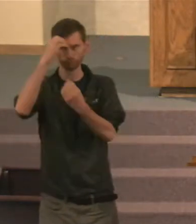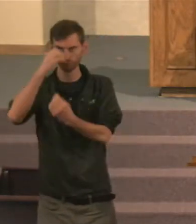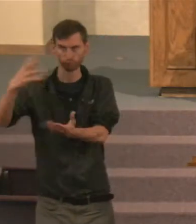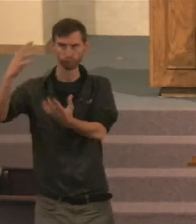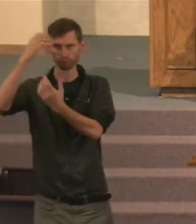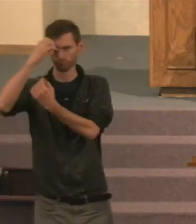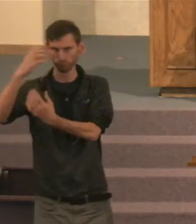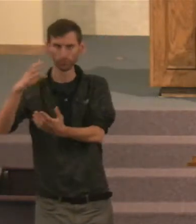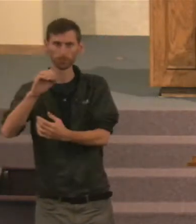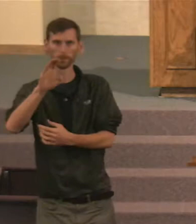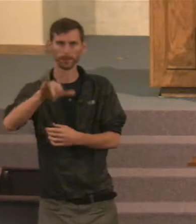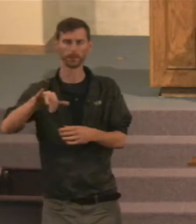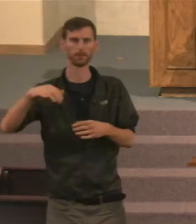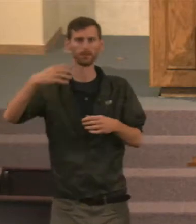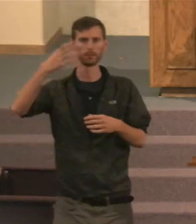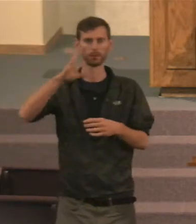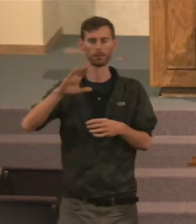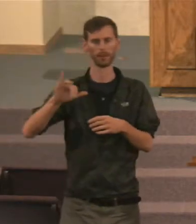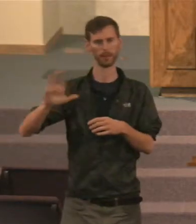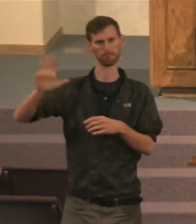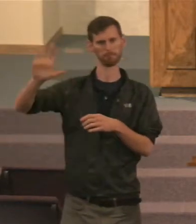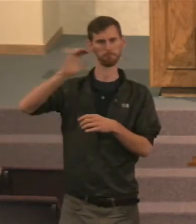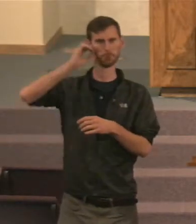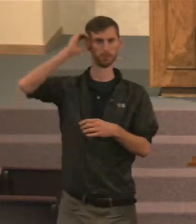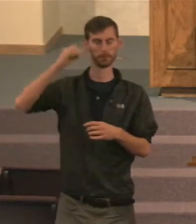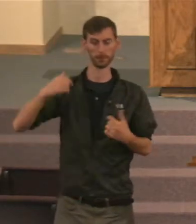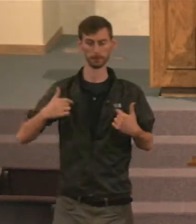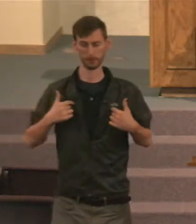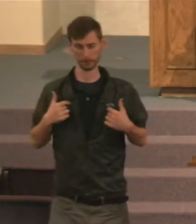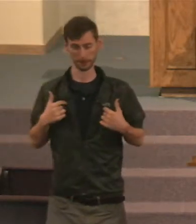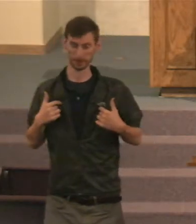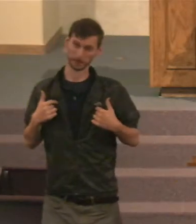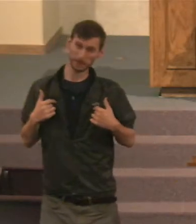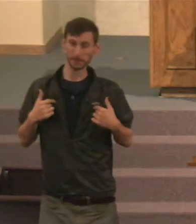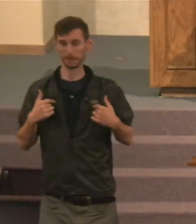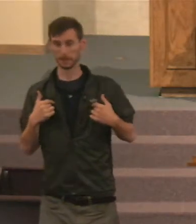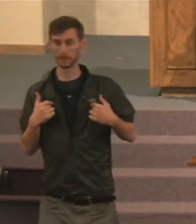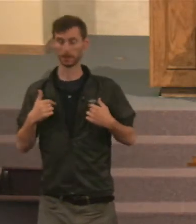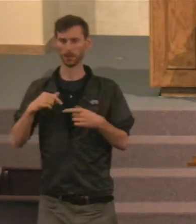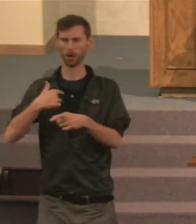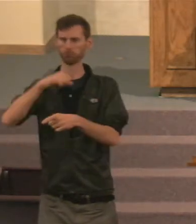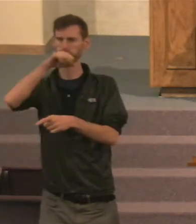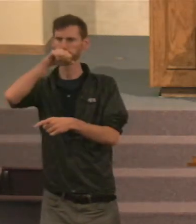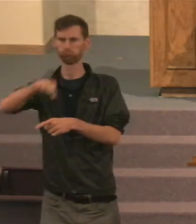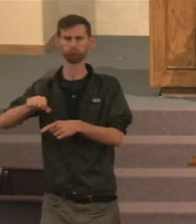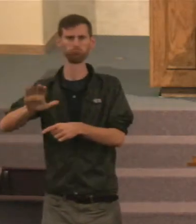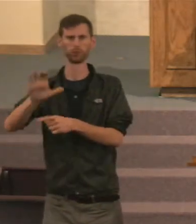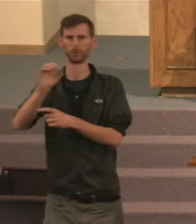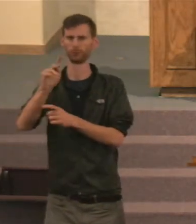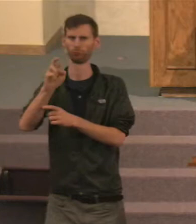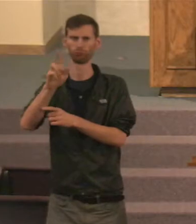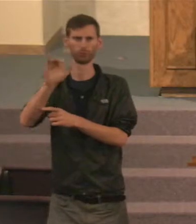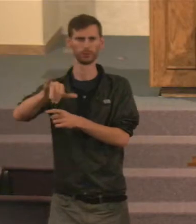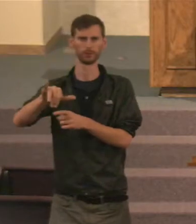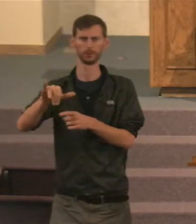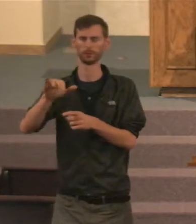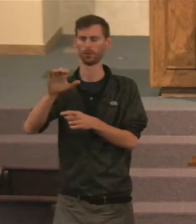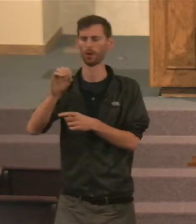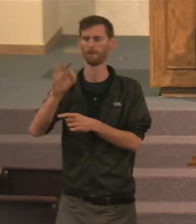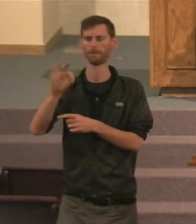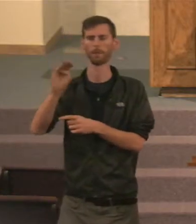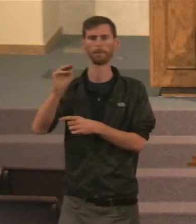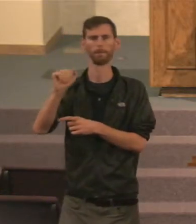to him. I have some problems with that. And I love Burton Kaufman's commentaries, and I follow him